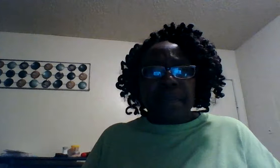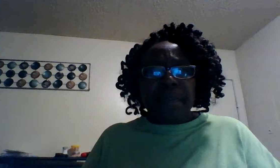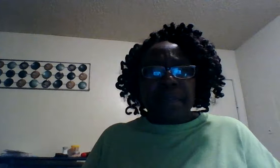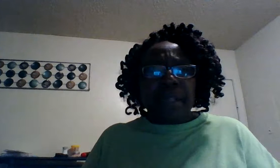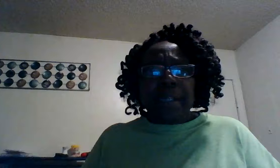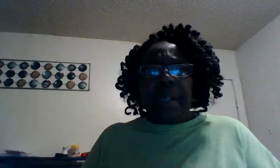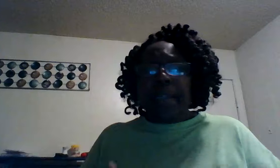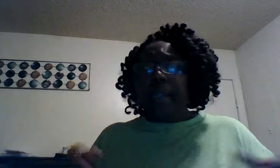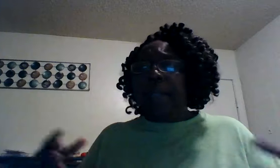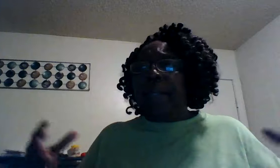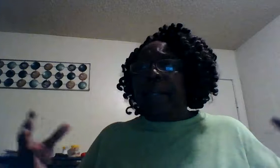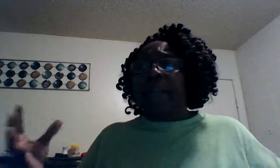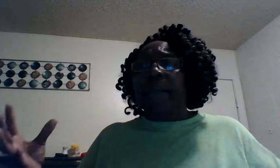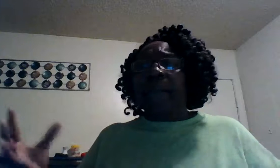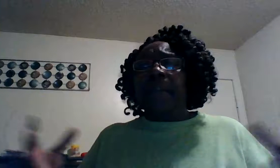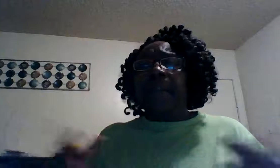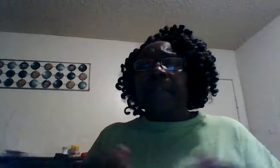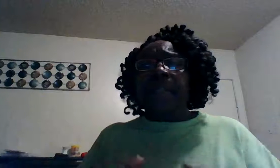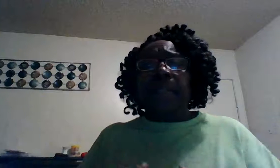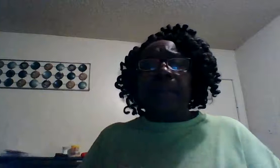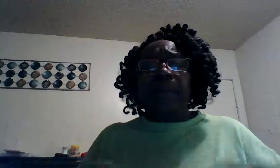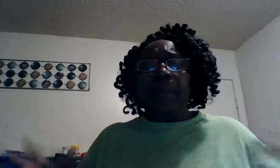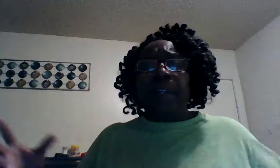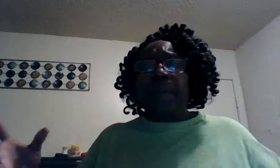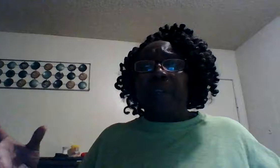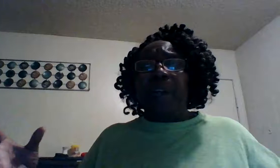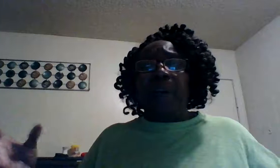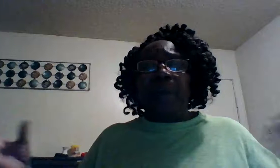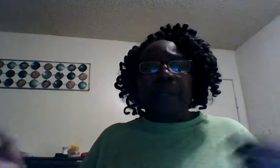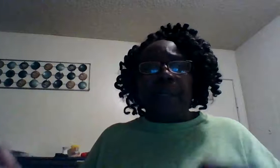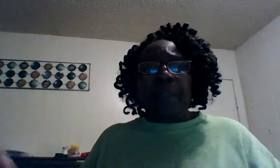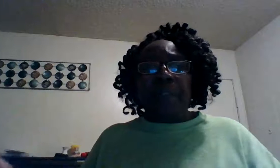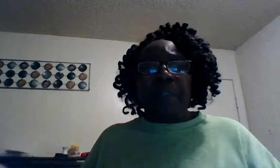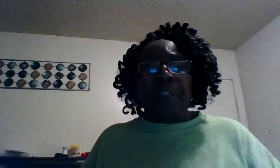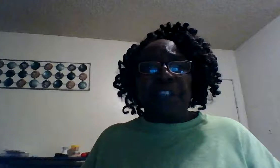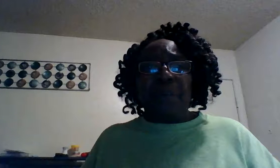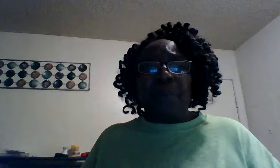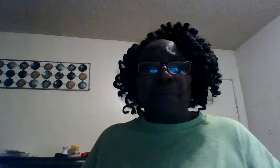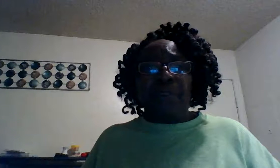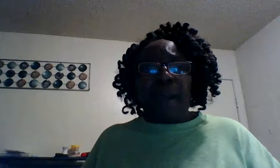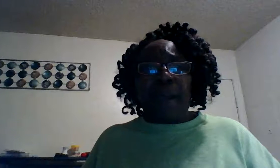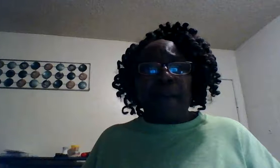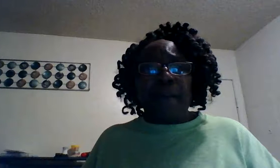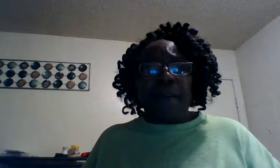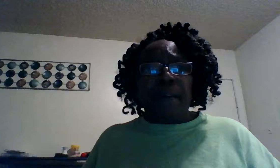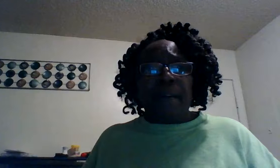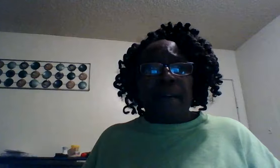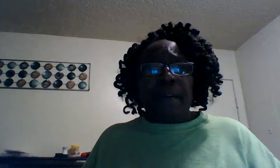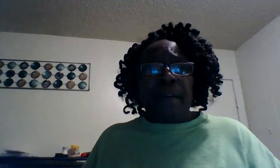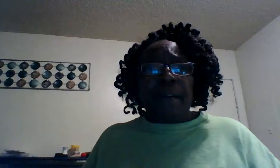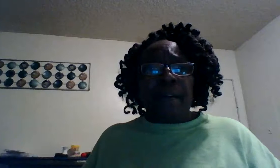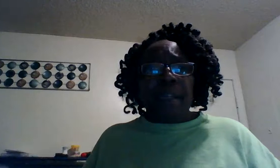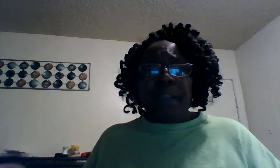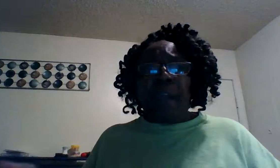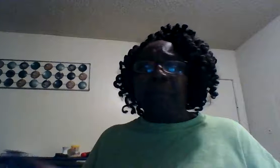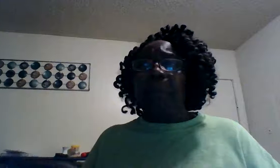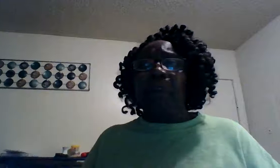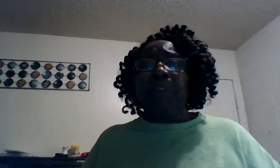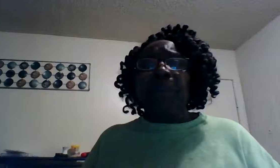see the love asked the devil where you going when it comes to the Job trial I'm going to